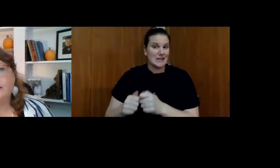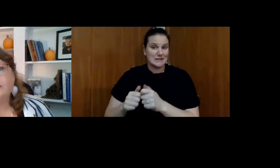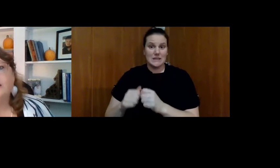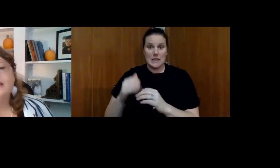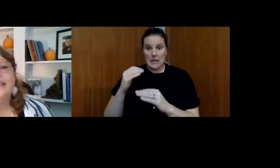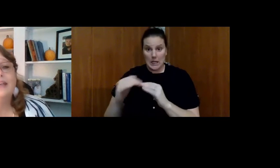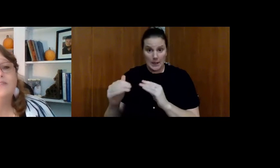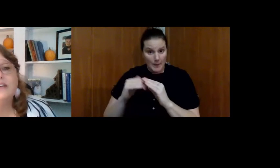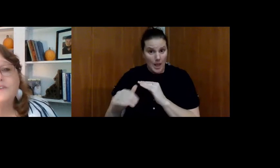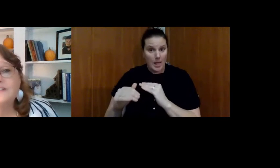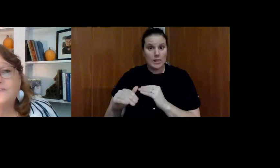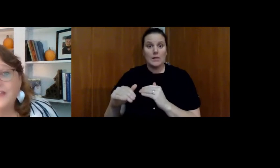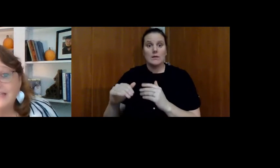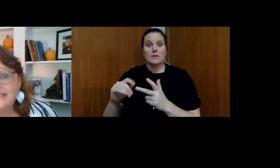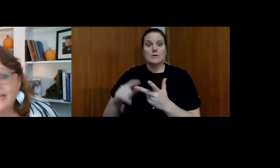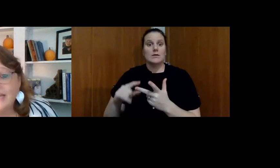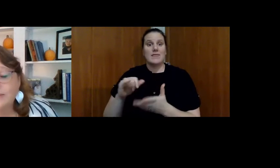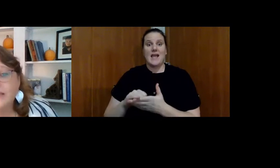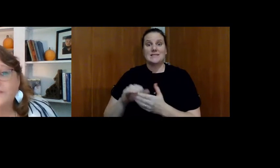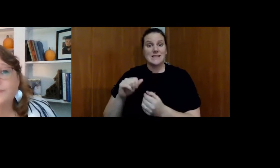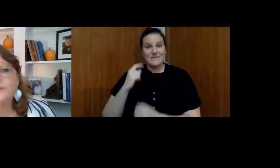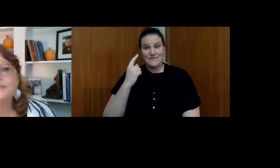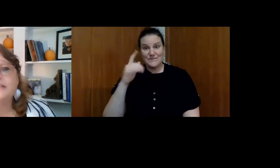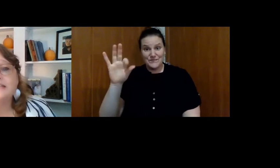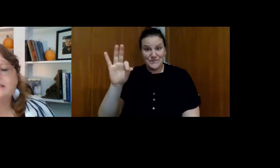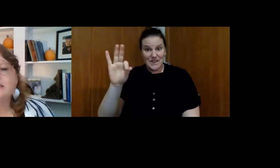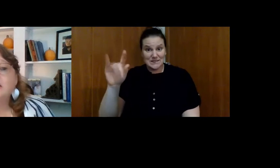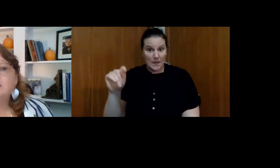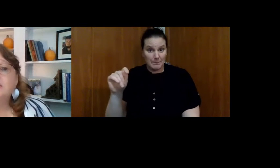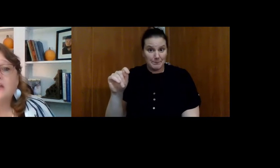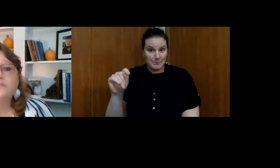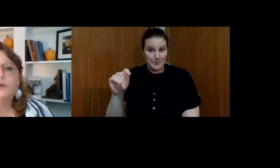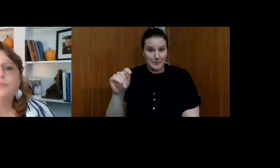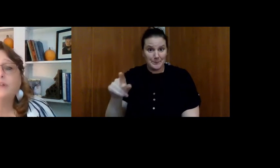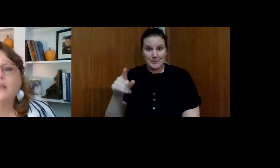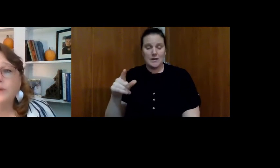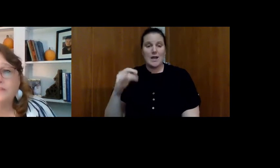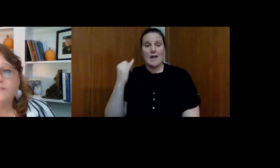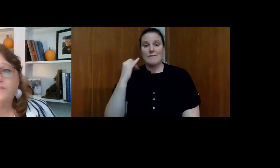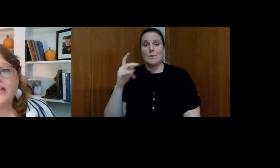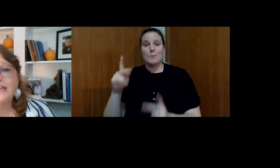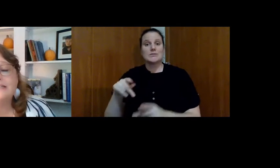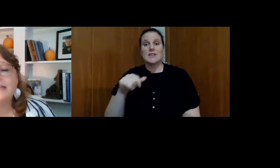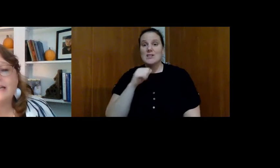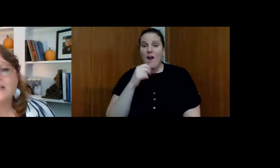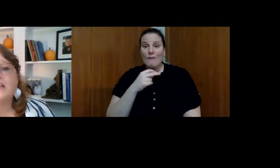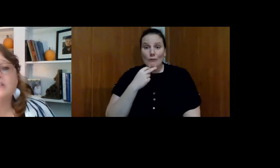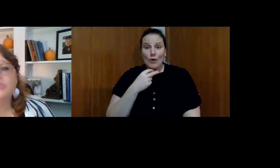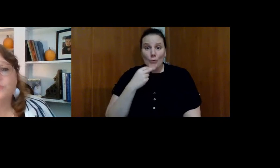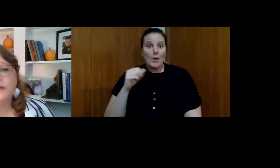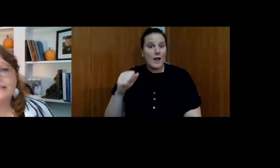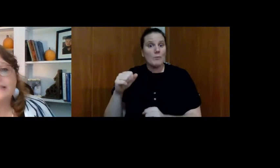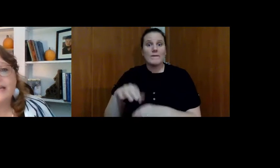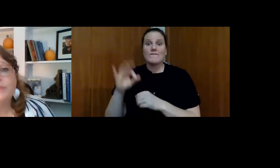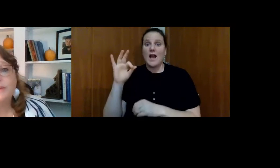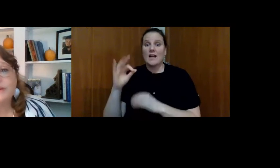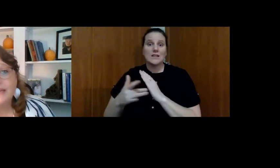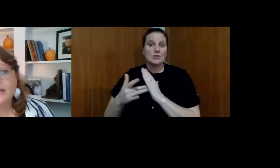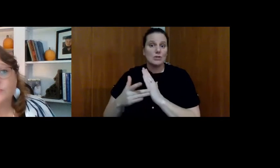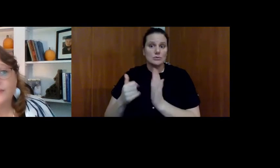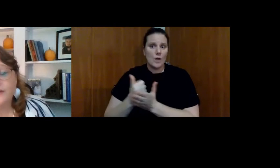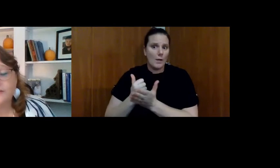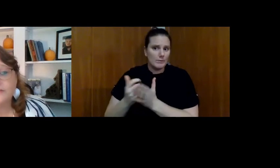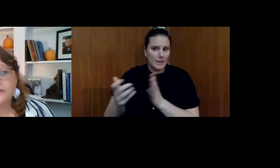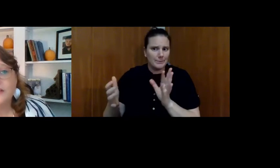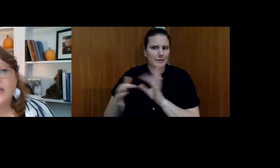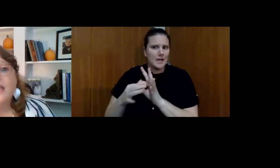email. Even if it's FaceTime, if a person is nonverbal, can we find technology ways to help them